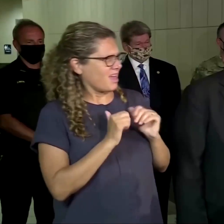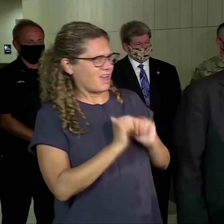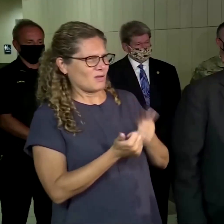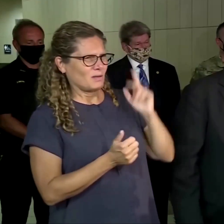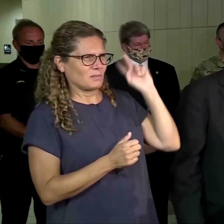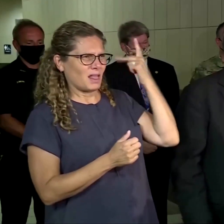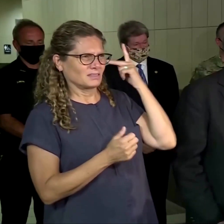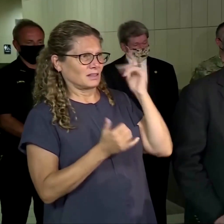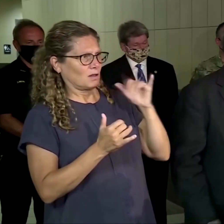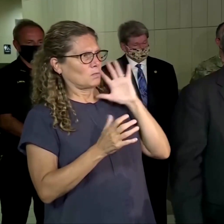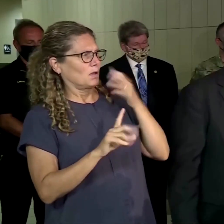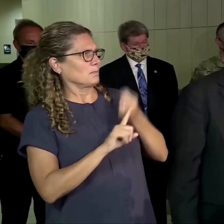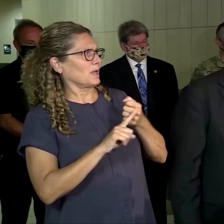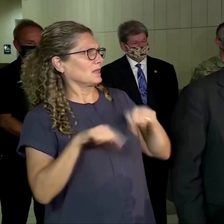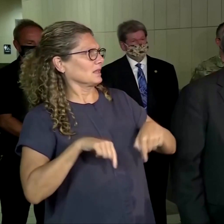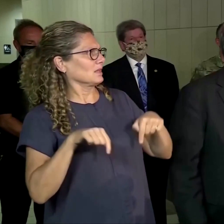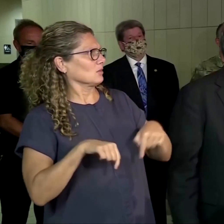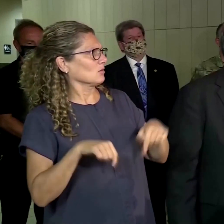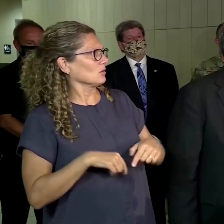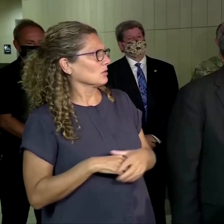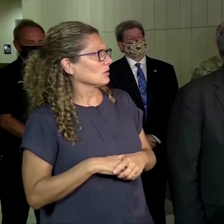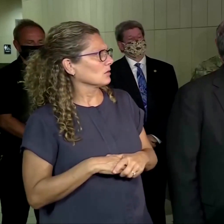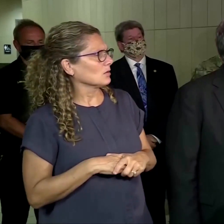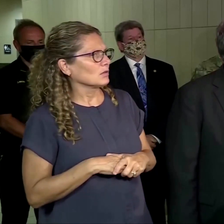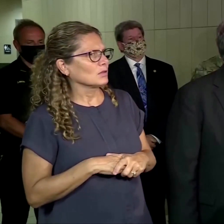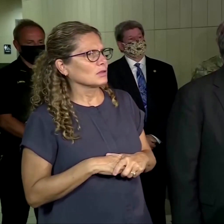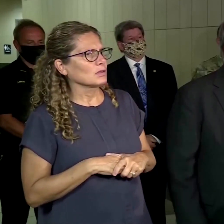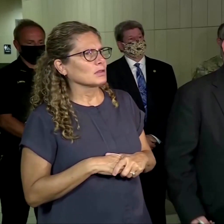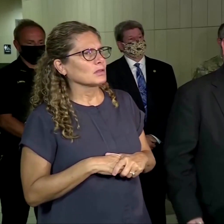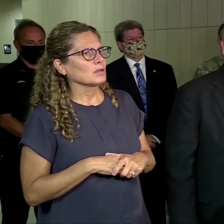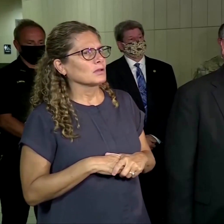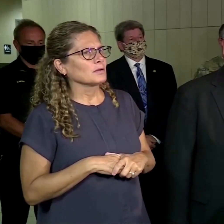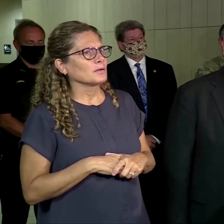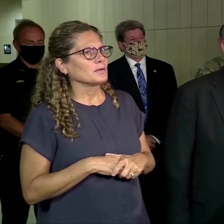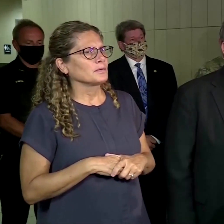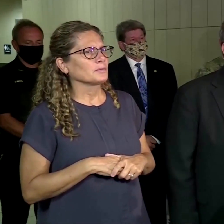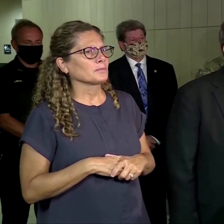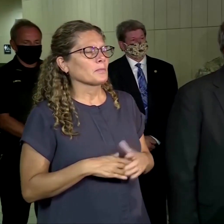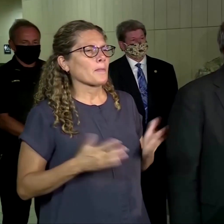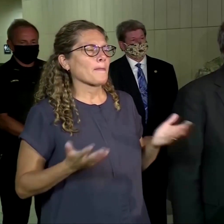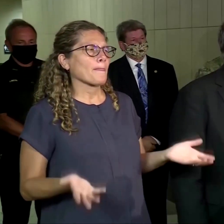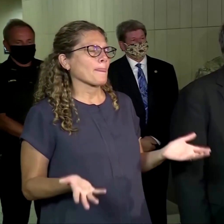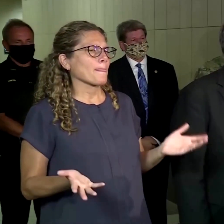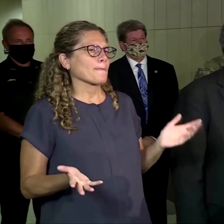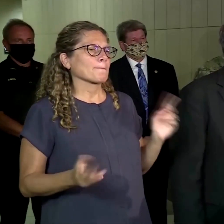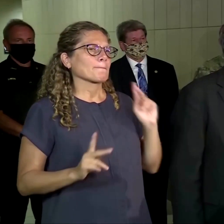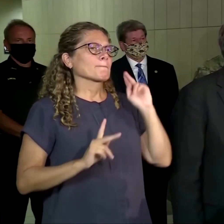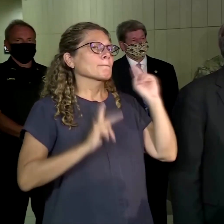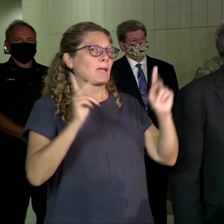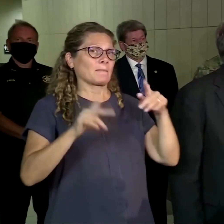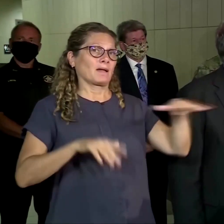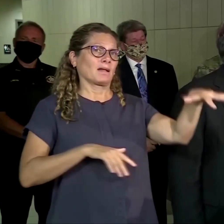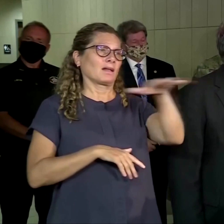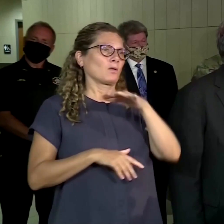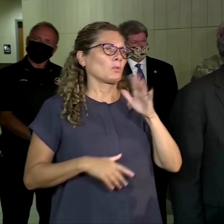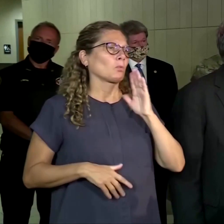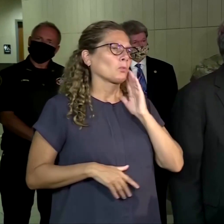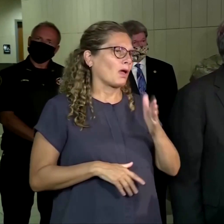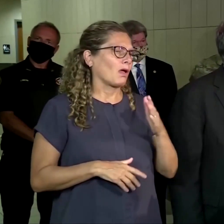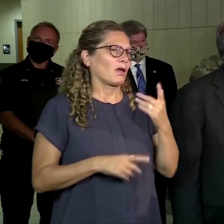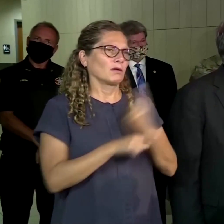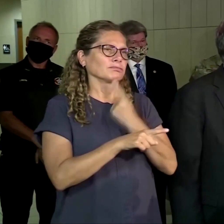Everyone is going to be always doing this with the politics of what's happening because you have a presidential election. At this point in time,